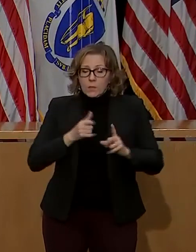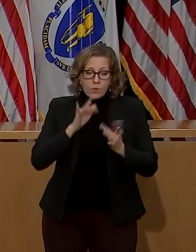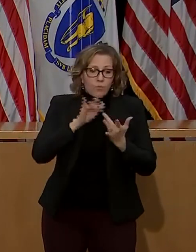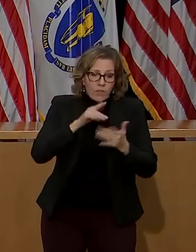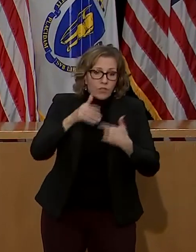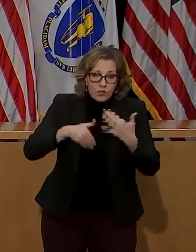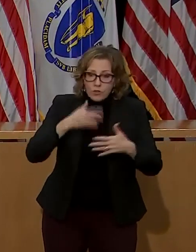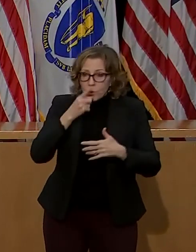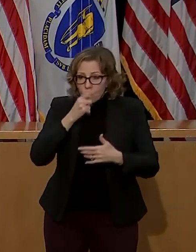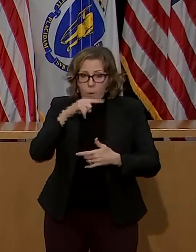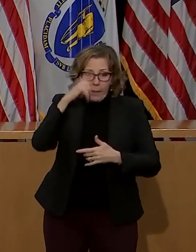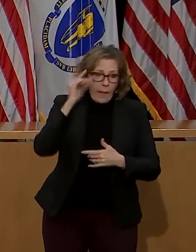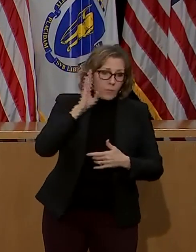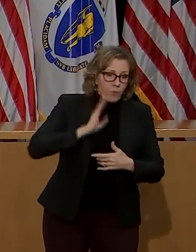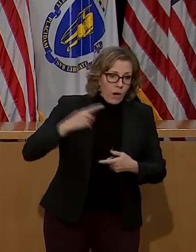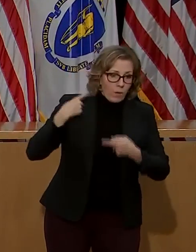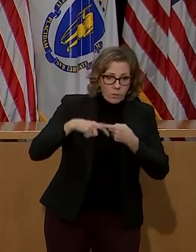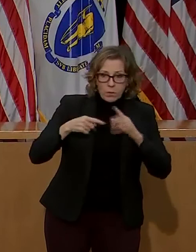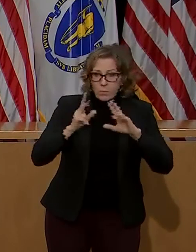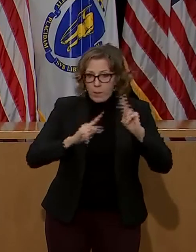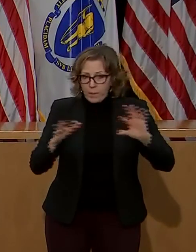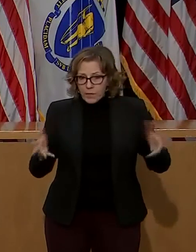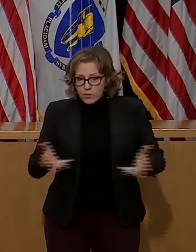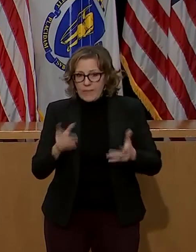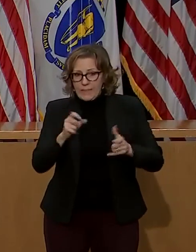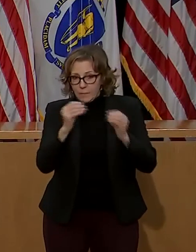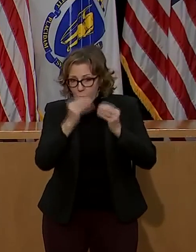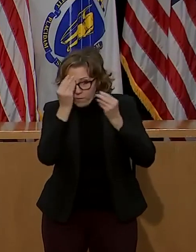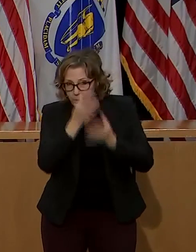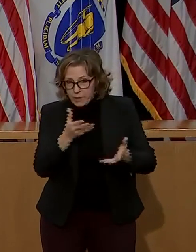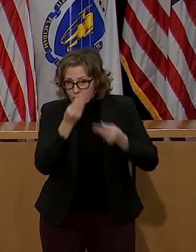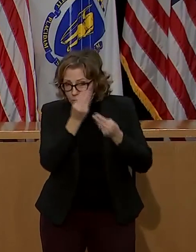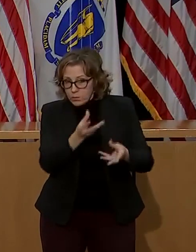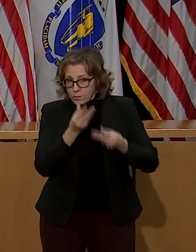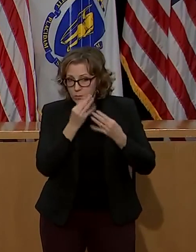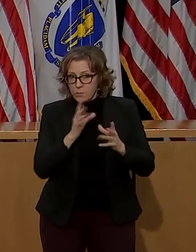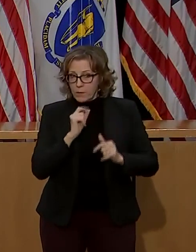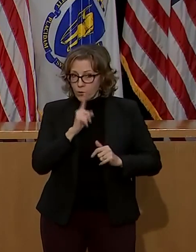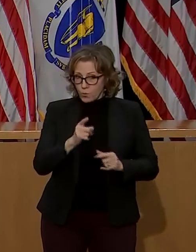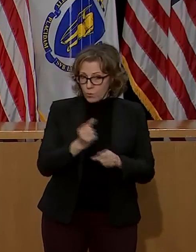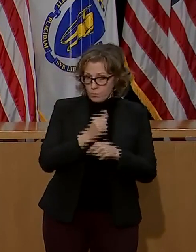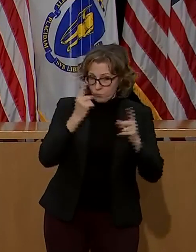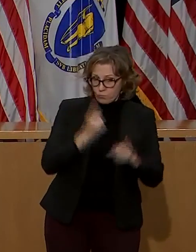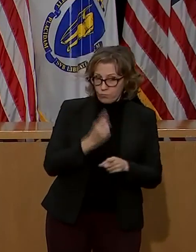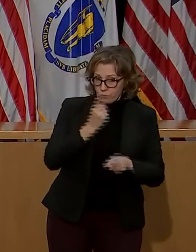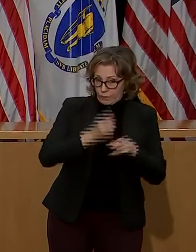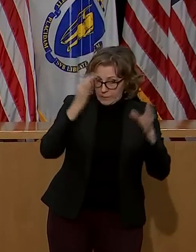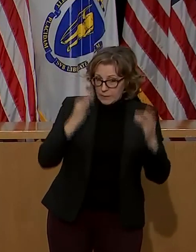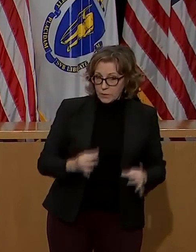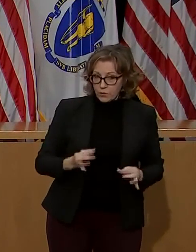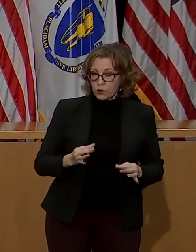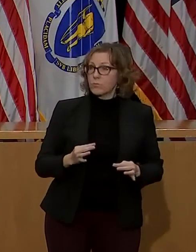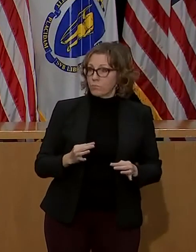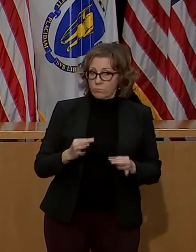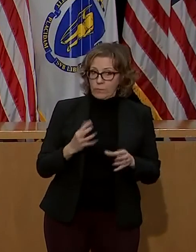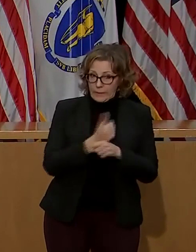populations who may be in need of more information to make empowered decisions about getting vaccinated.